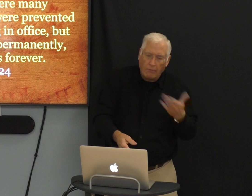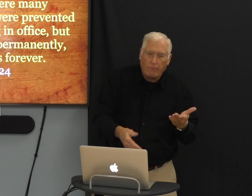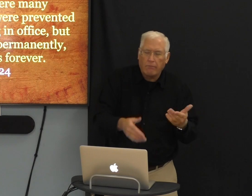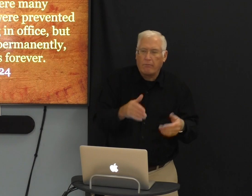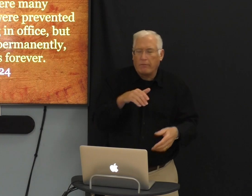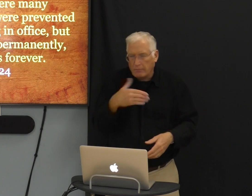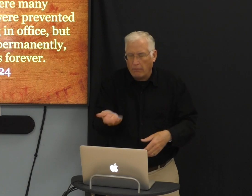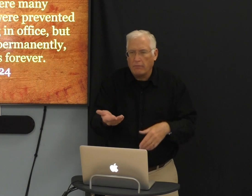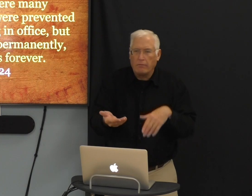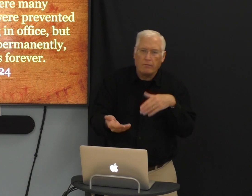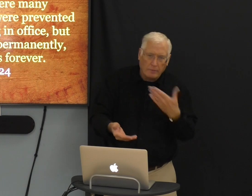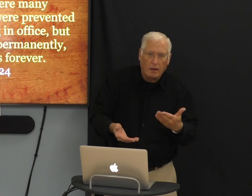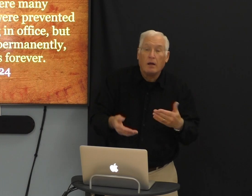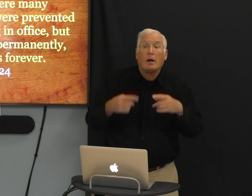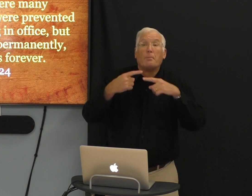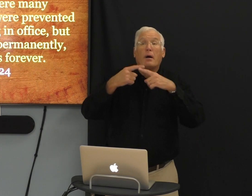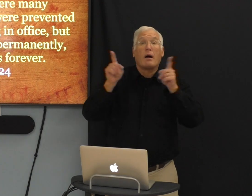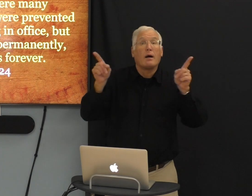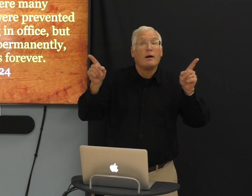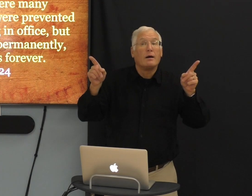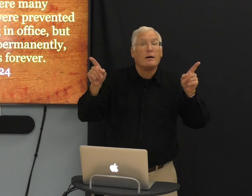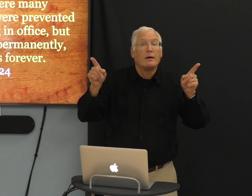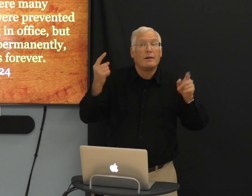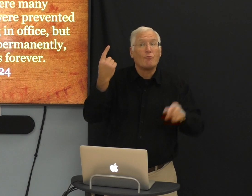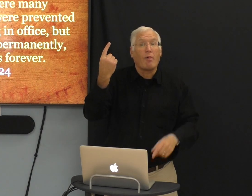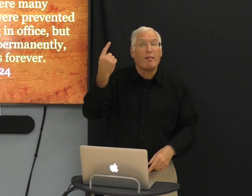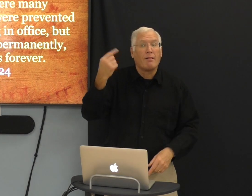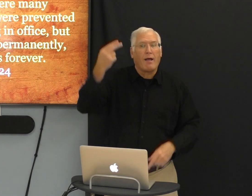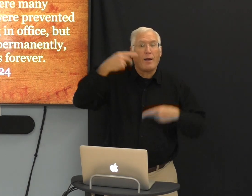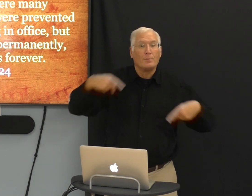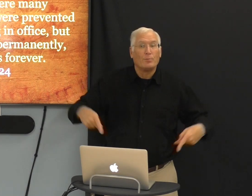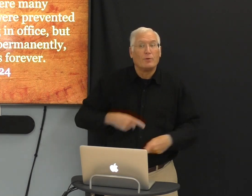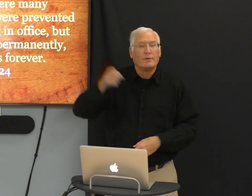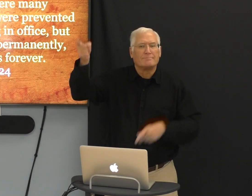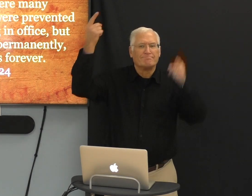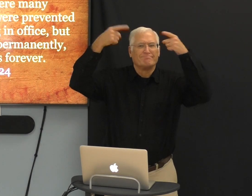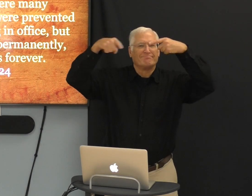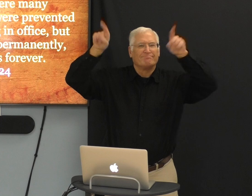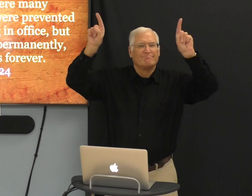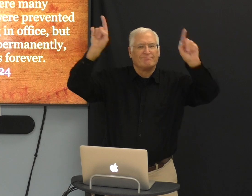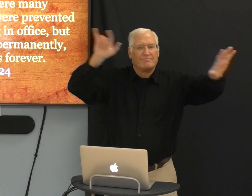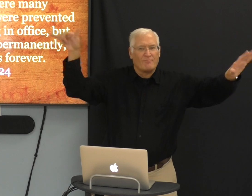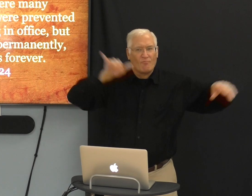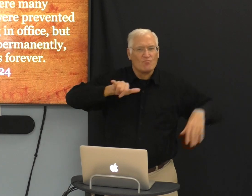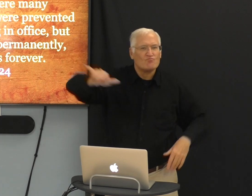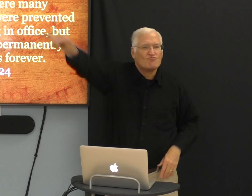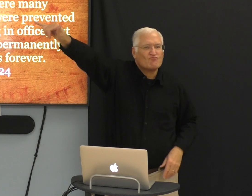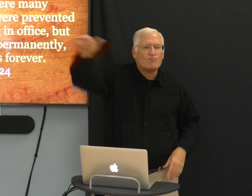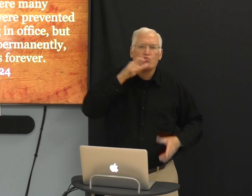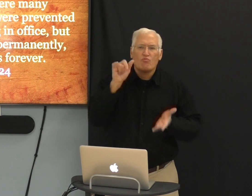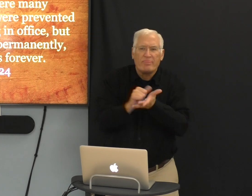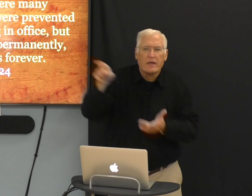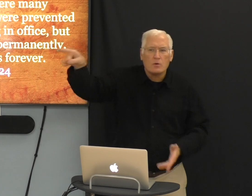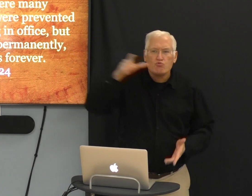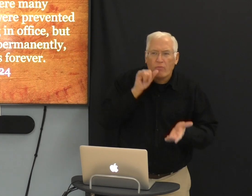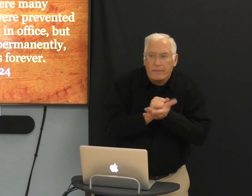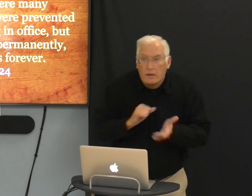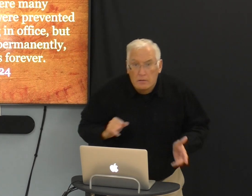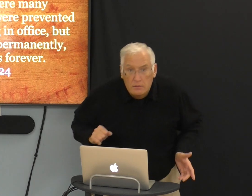I was talking about the priest's life for short. But there is one high priest who